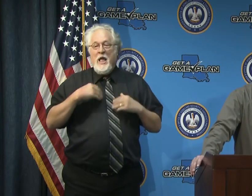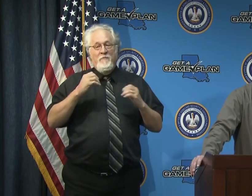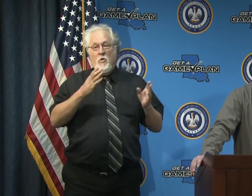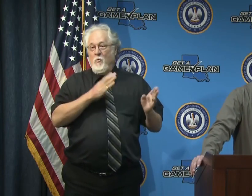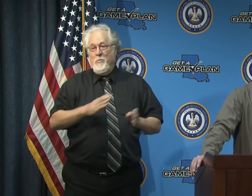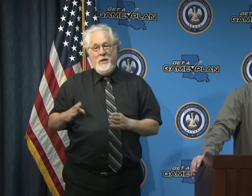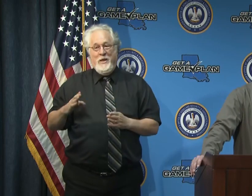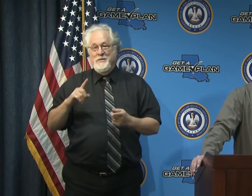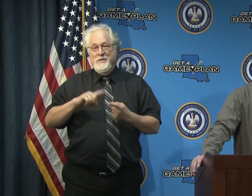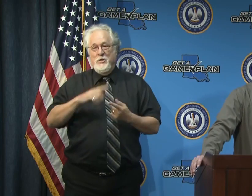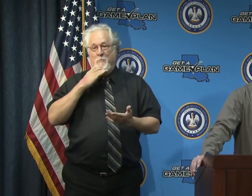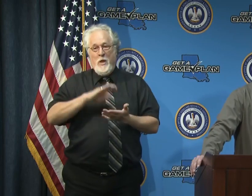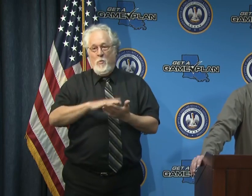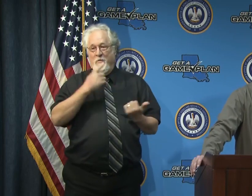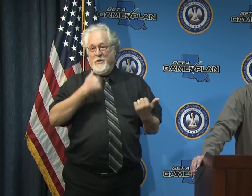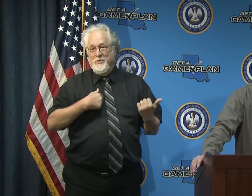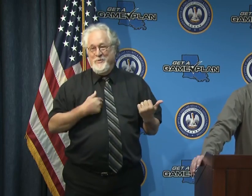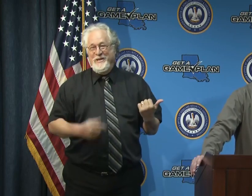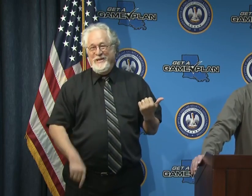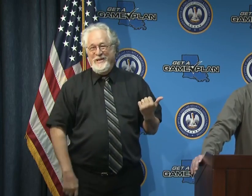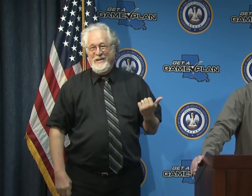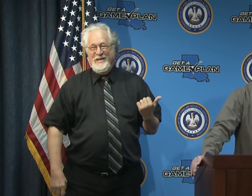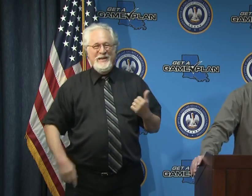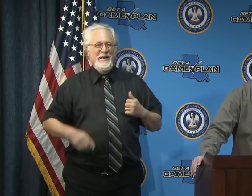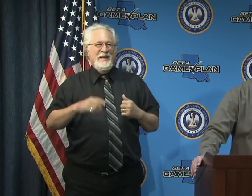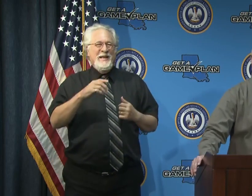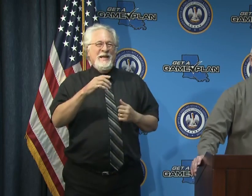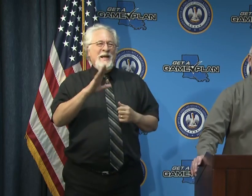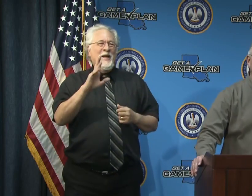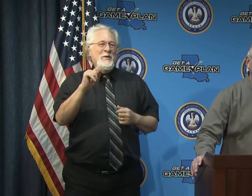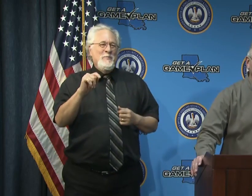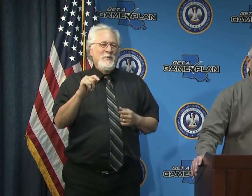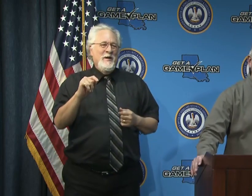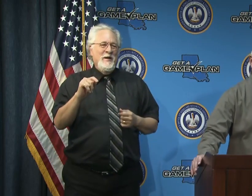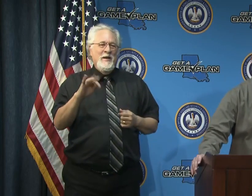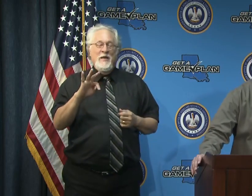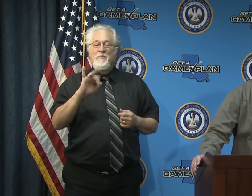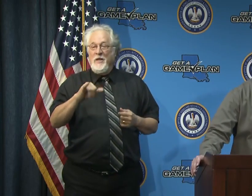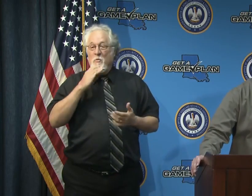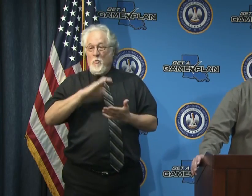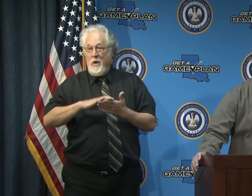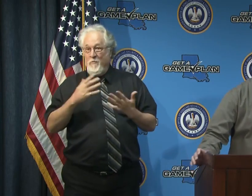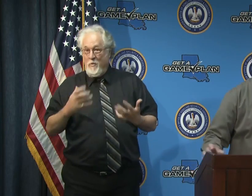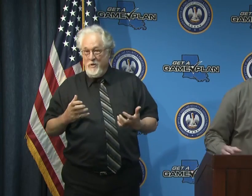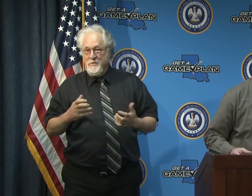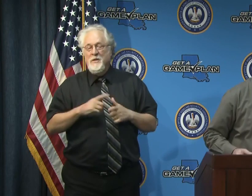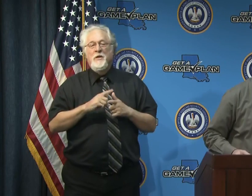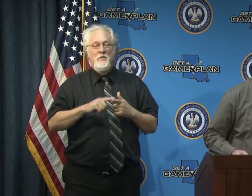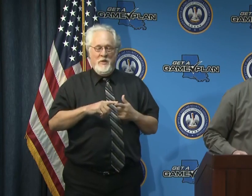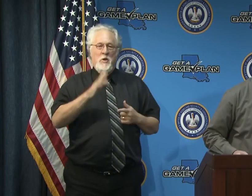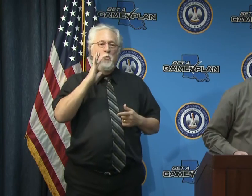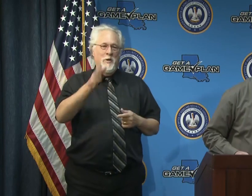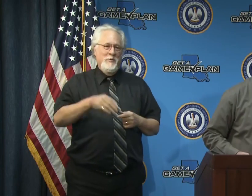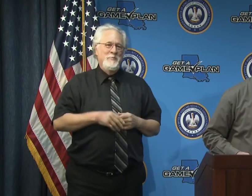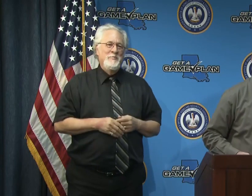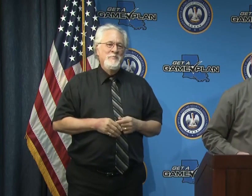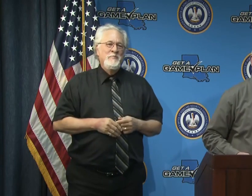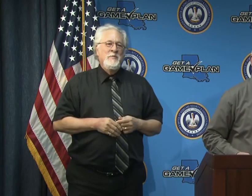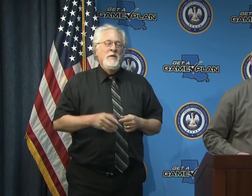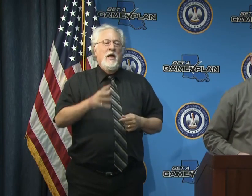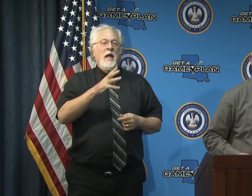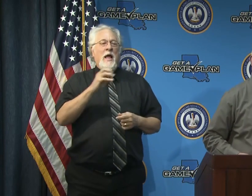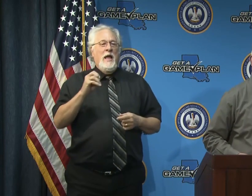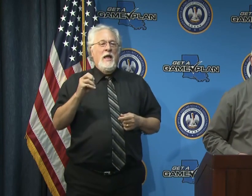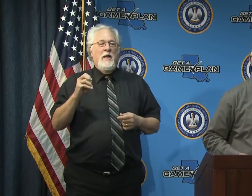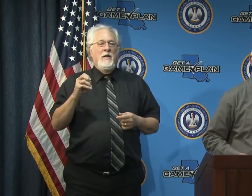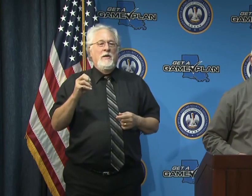plans until my wife tells me what they are um but but if that's what she wants to do then that i'm sure that we will uh and